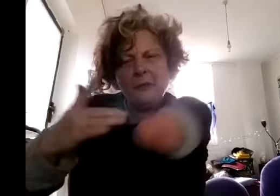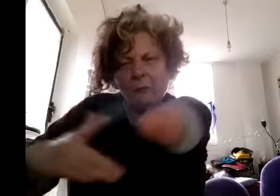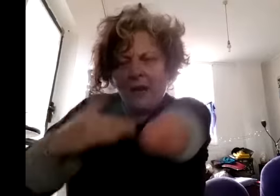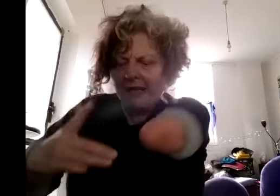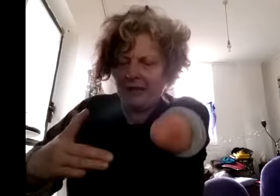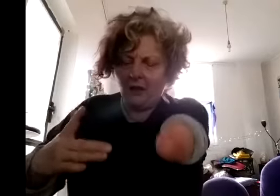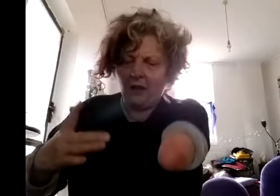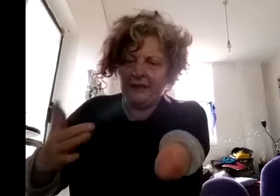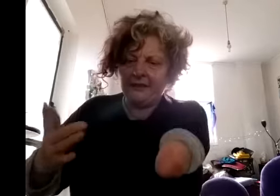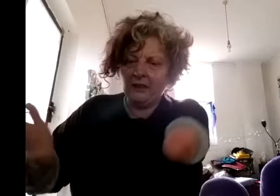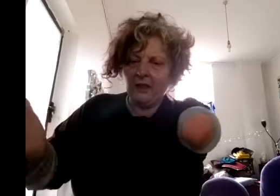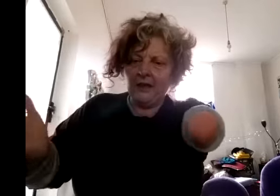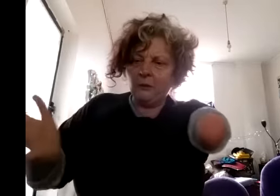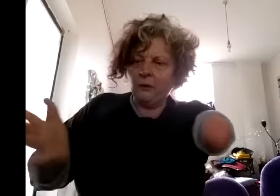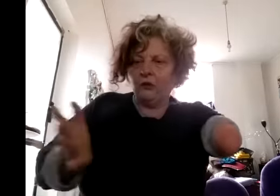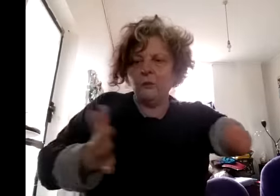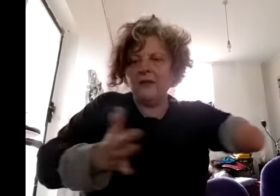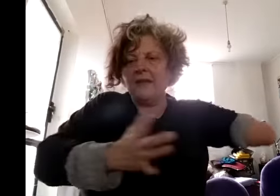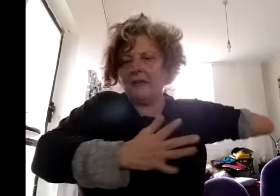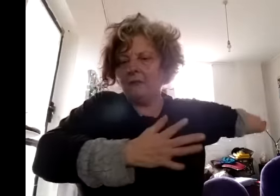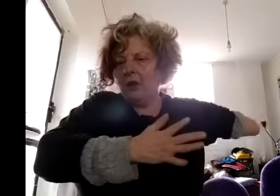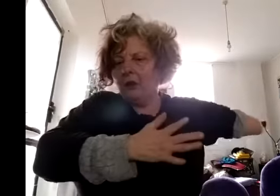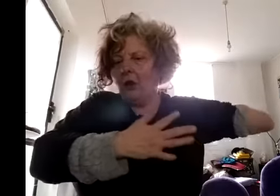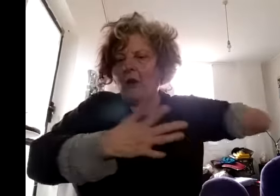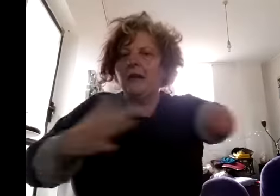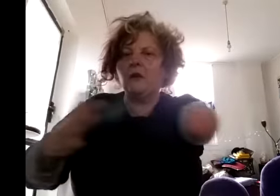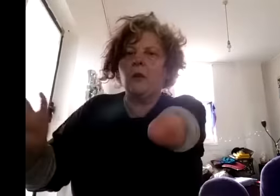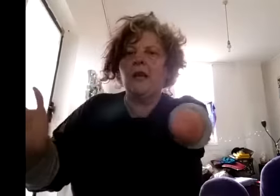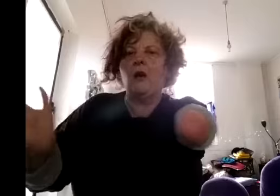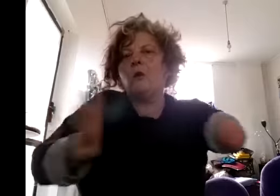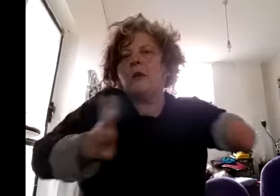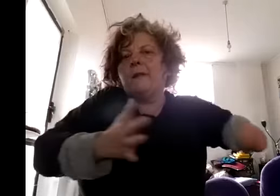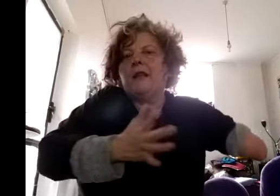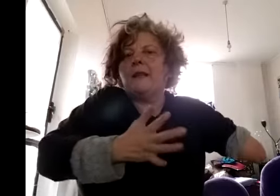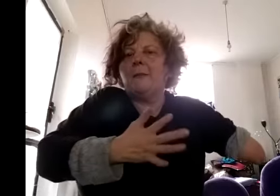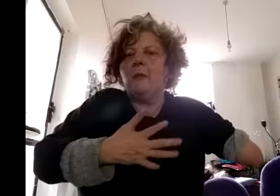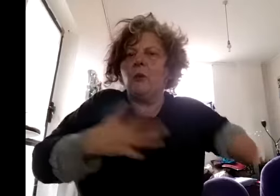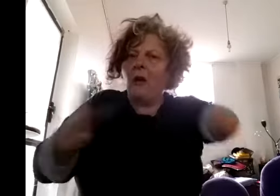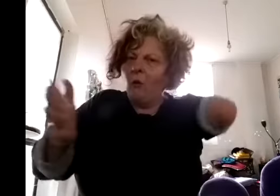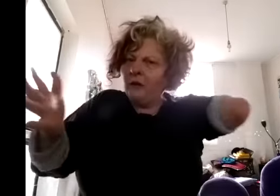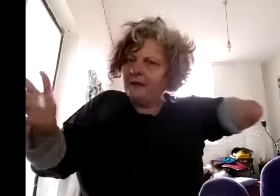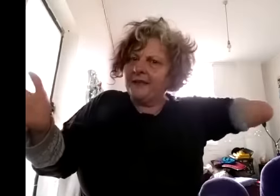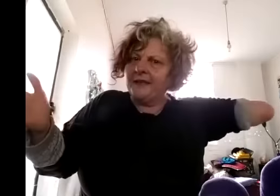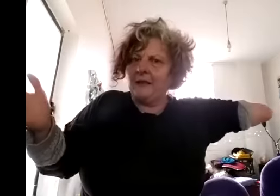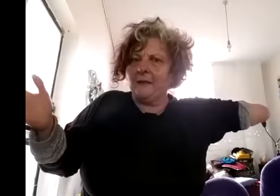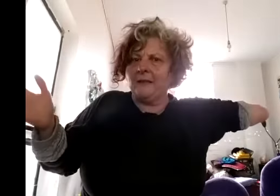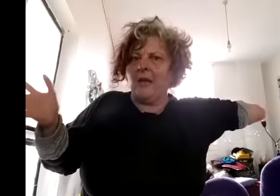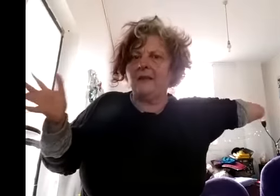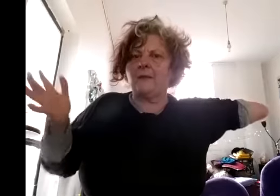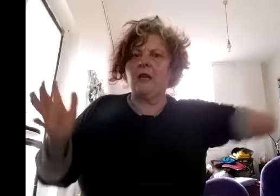way i guess as we drew in then you know unqueer or queer friendly people our audiences started to expand as well